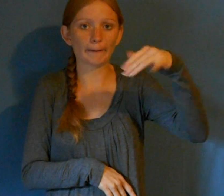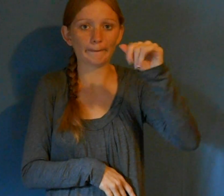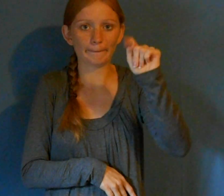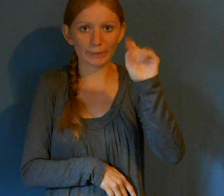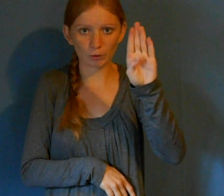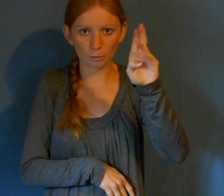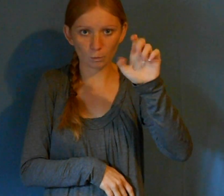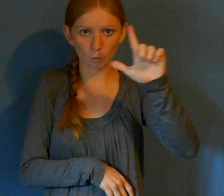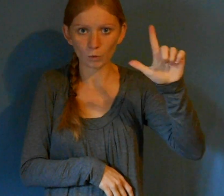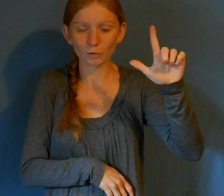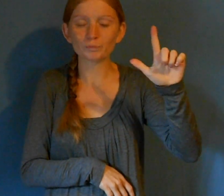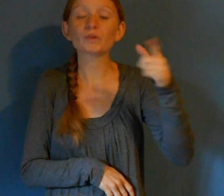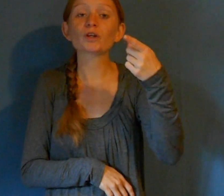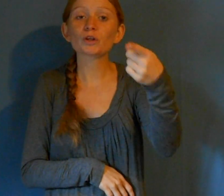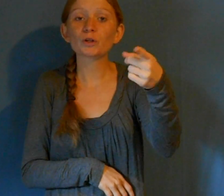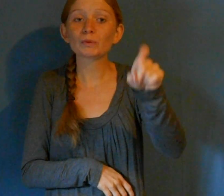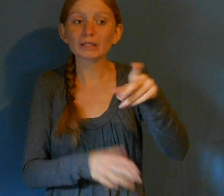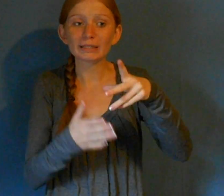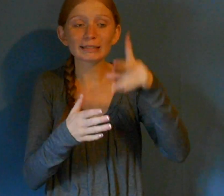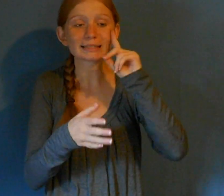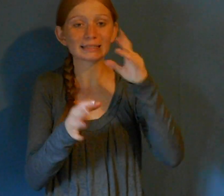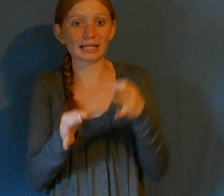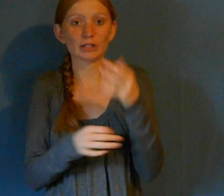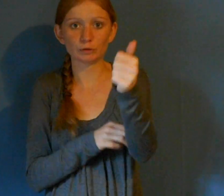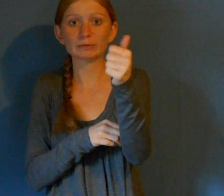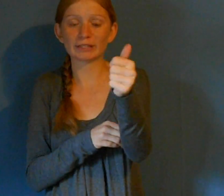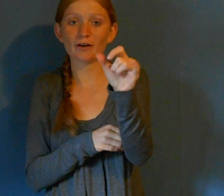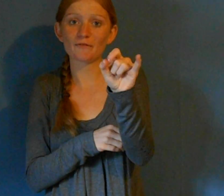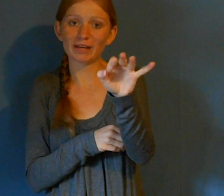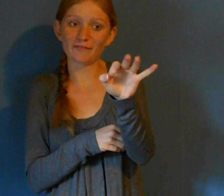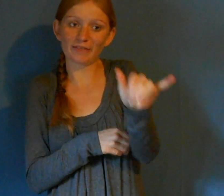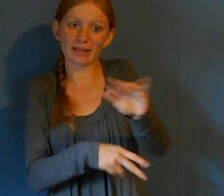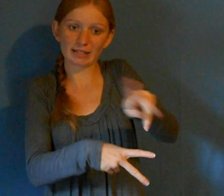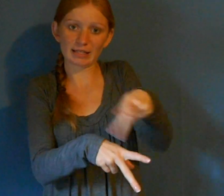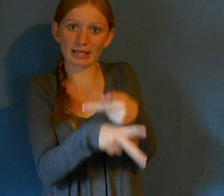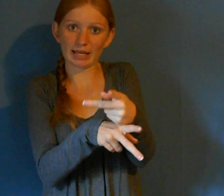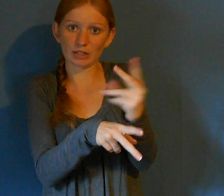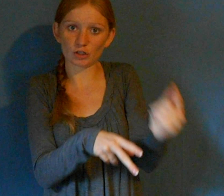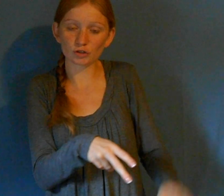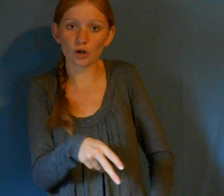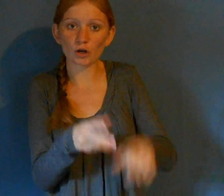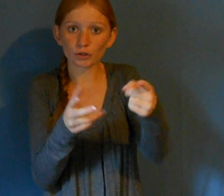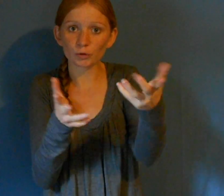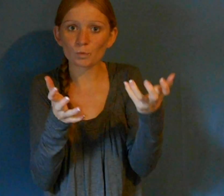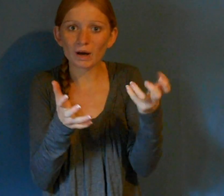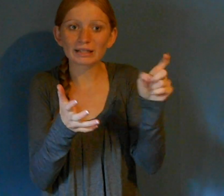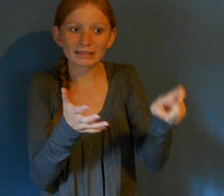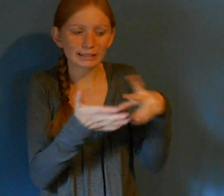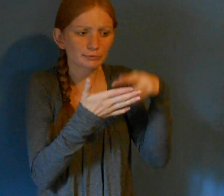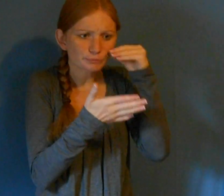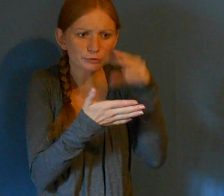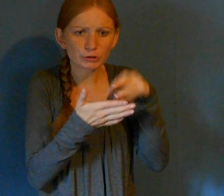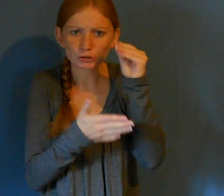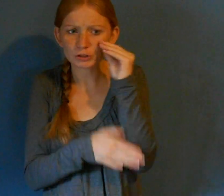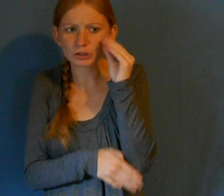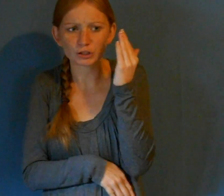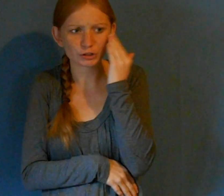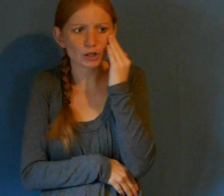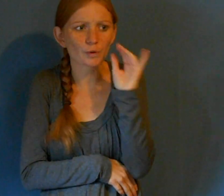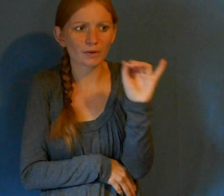need to educate yourself. They're playing on buying any breed of a dog. Just like if you want to buy a Basset Hill.